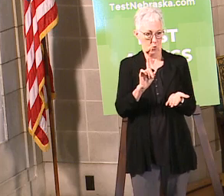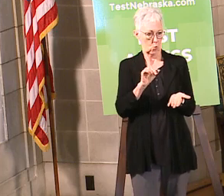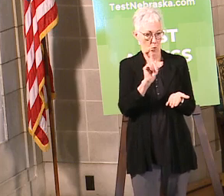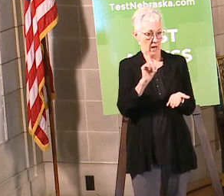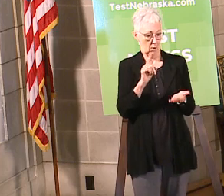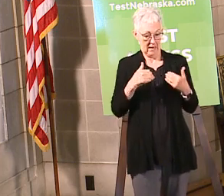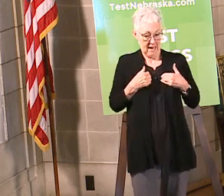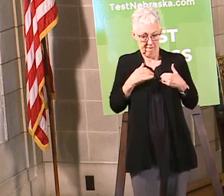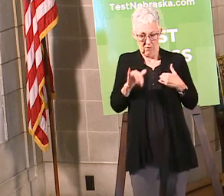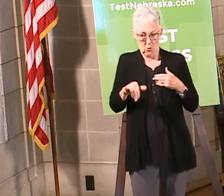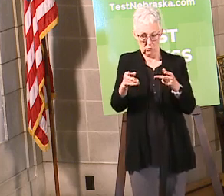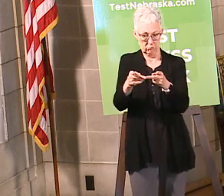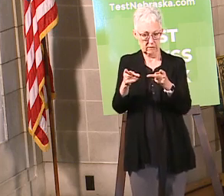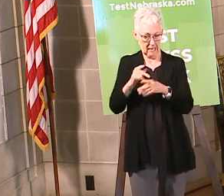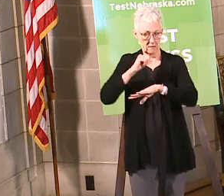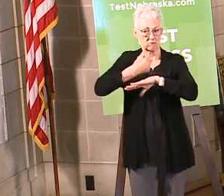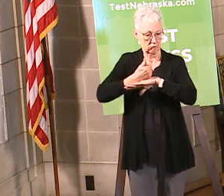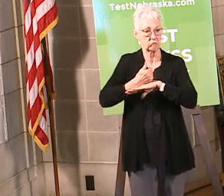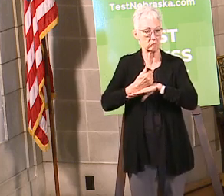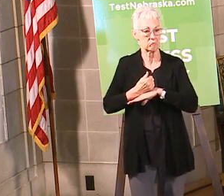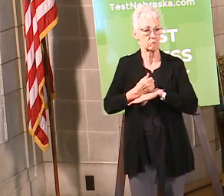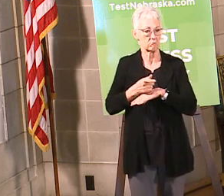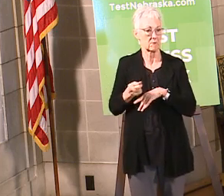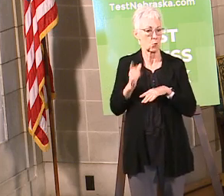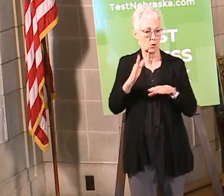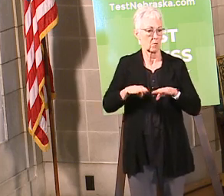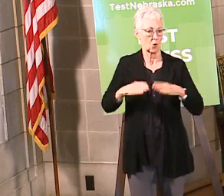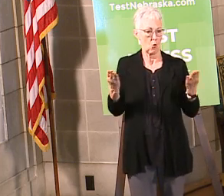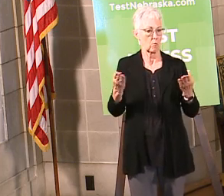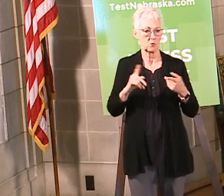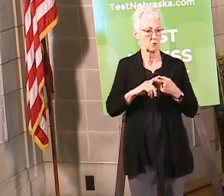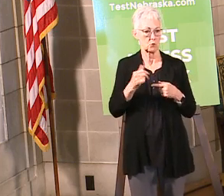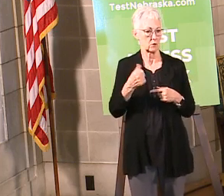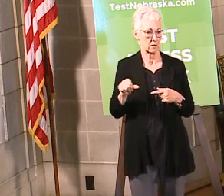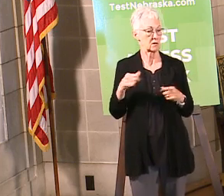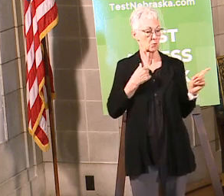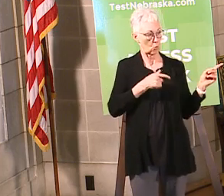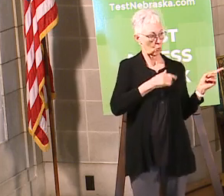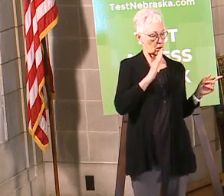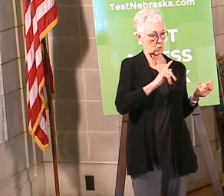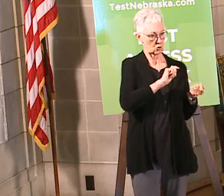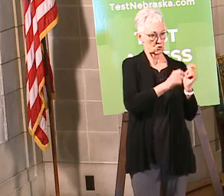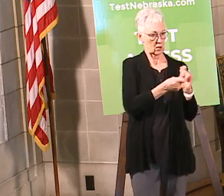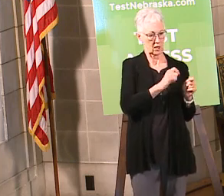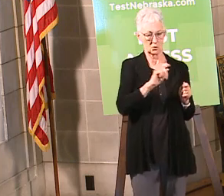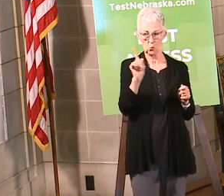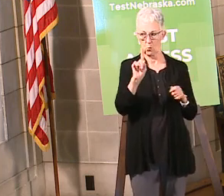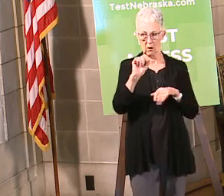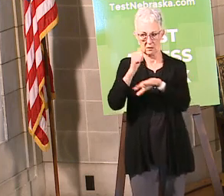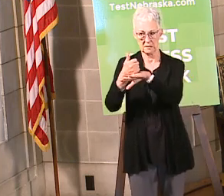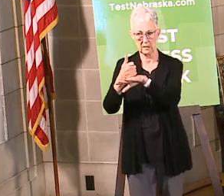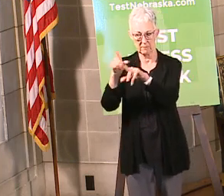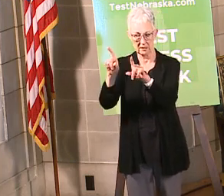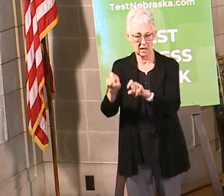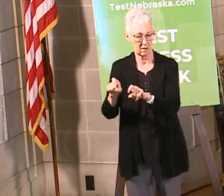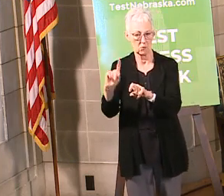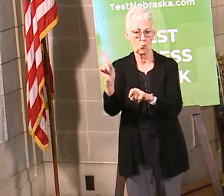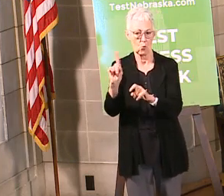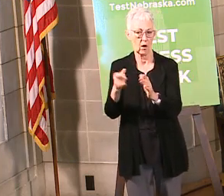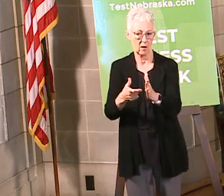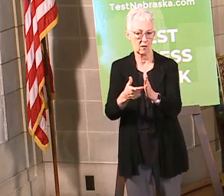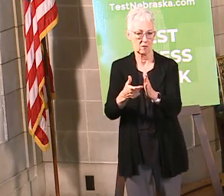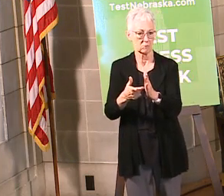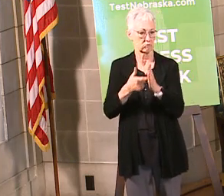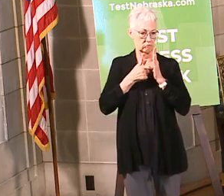we will be, you know, adapting our testing to suit the conditions. Yeah. How many hospital,